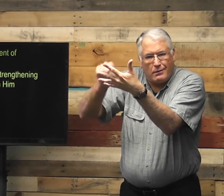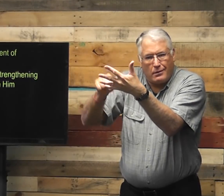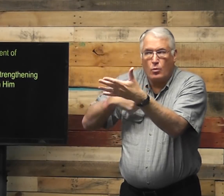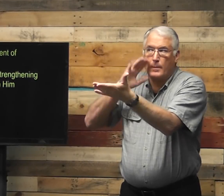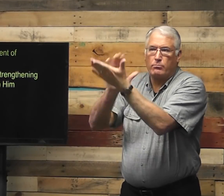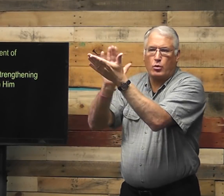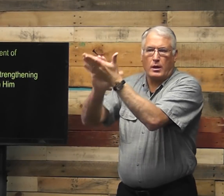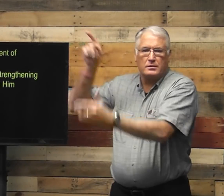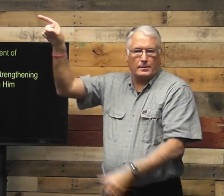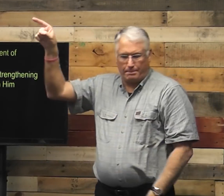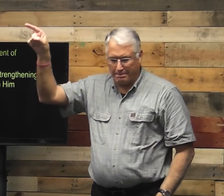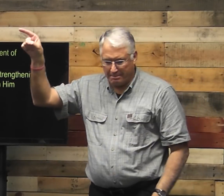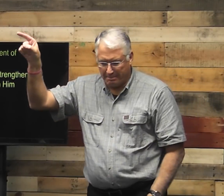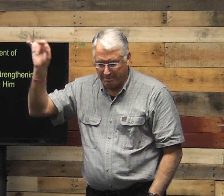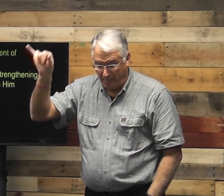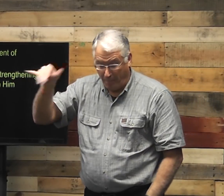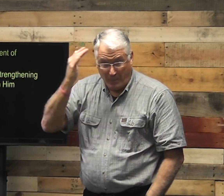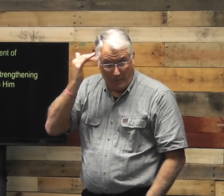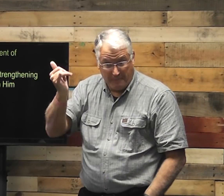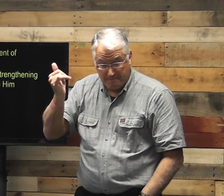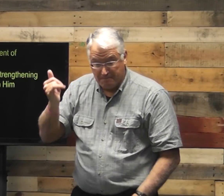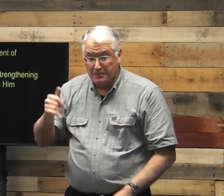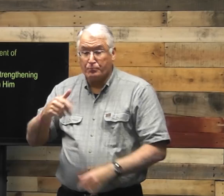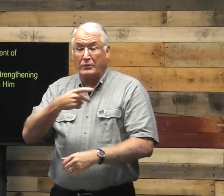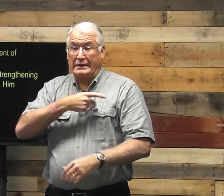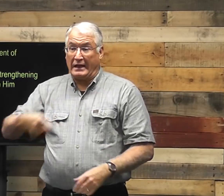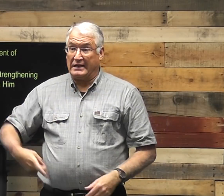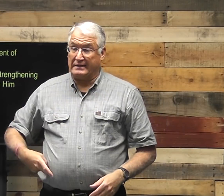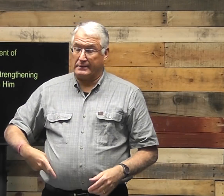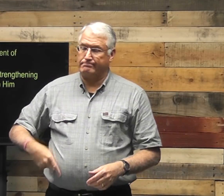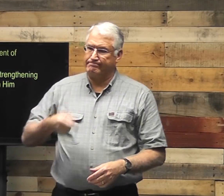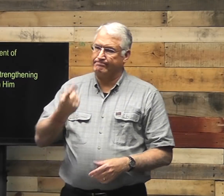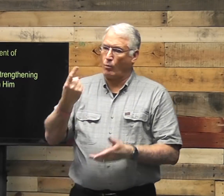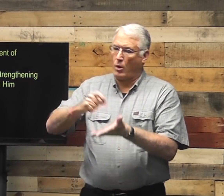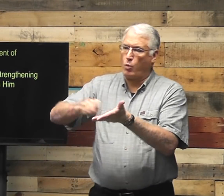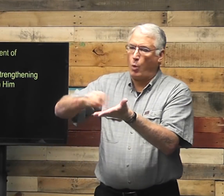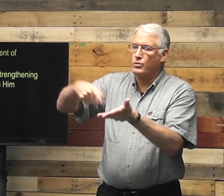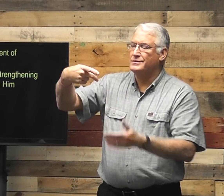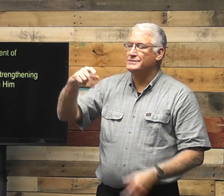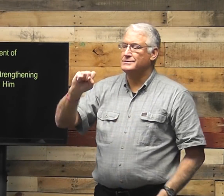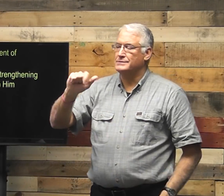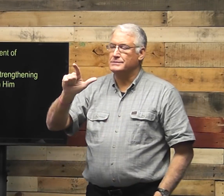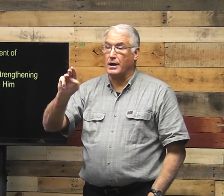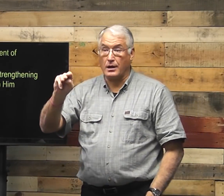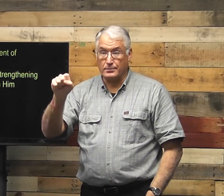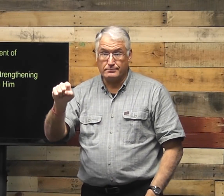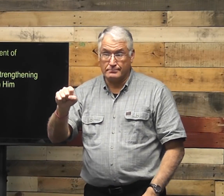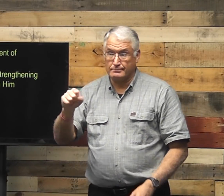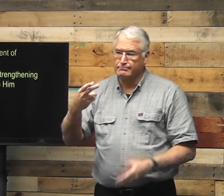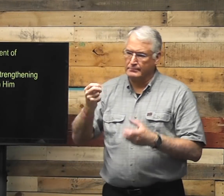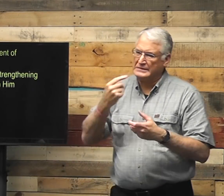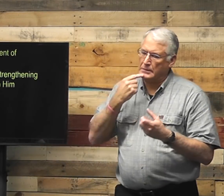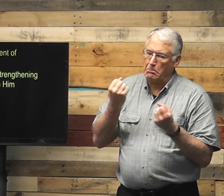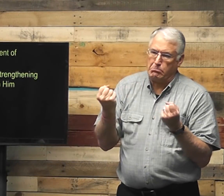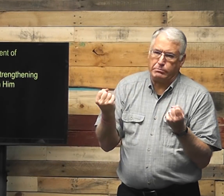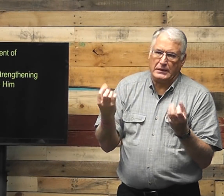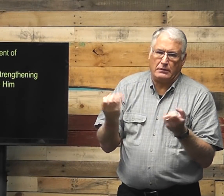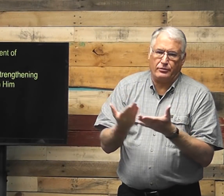when we remember these things and praise him. David, King David wrote in Psalms, he